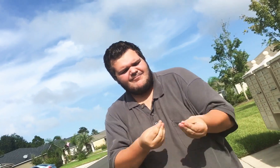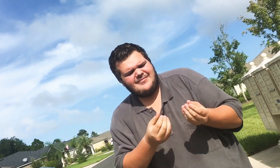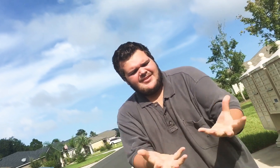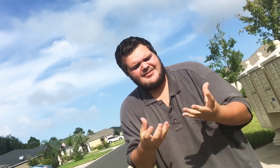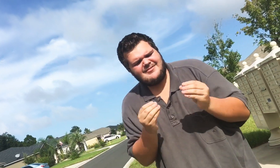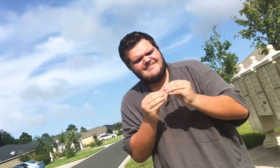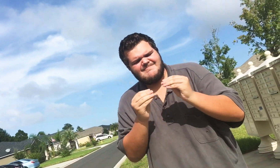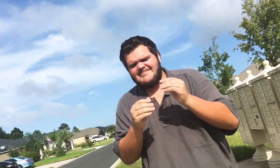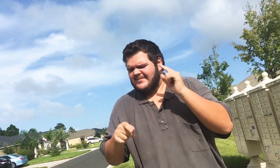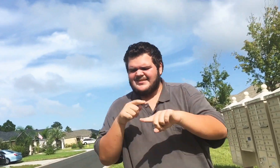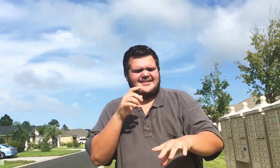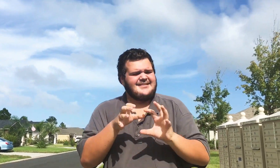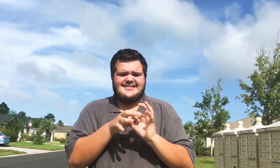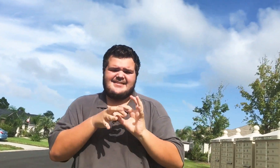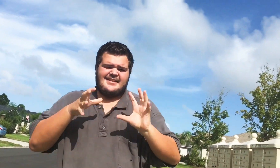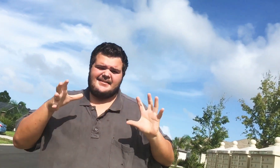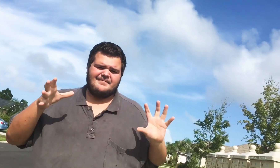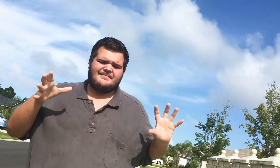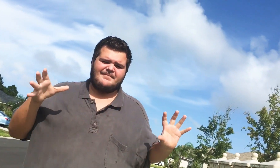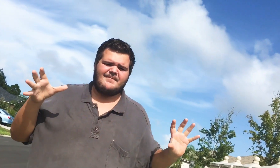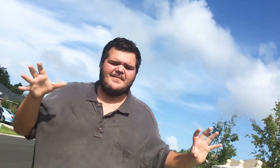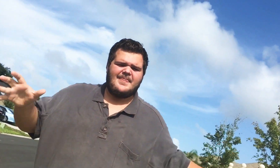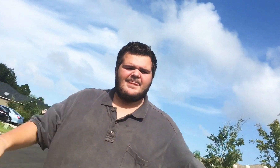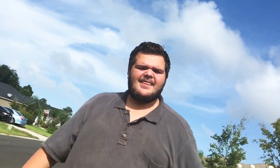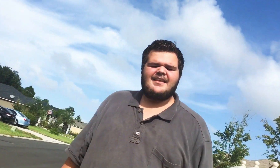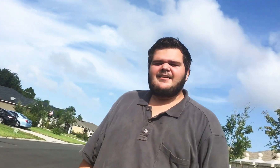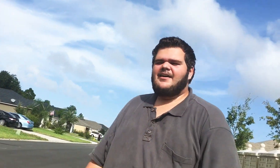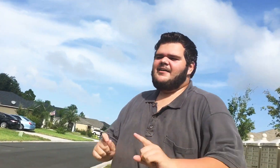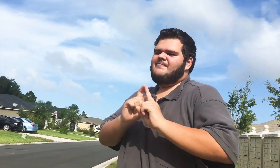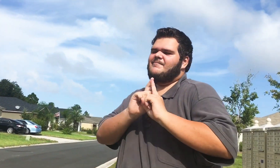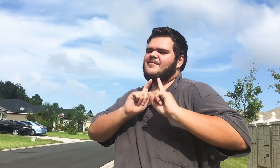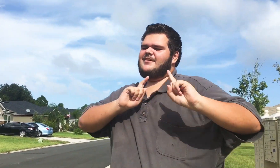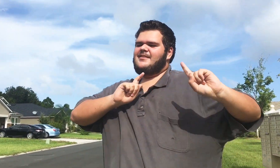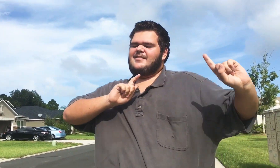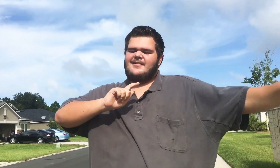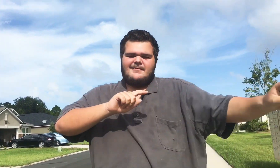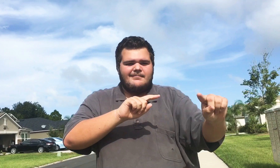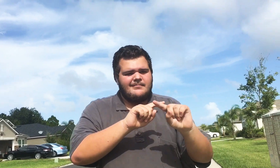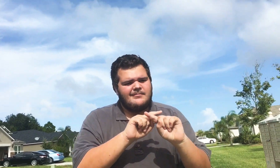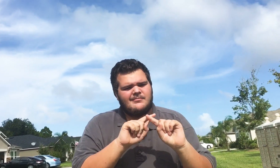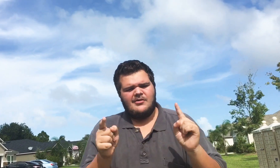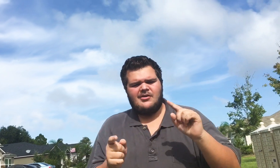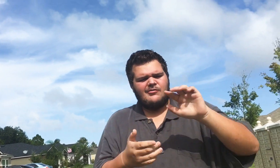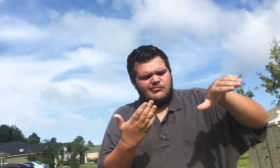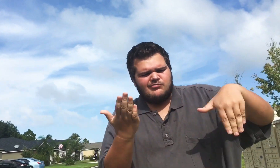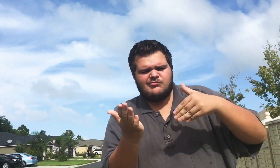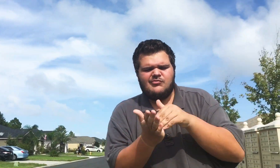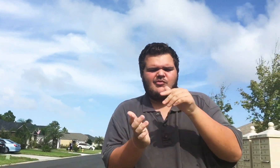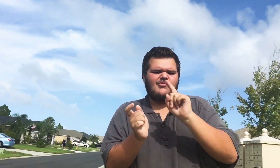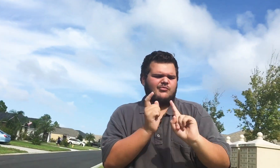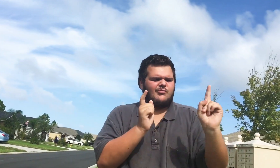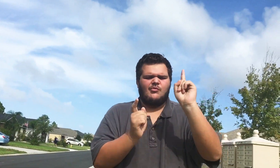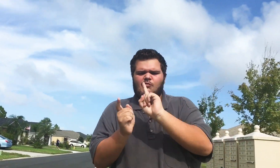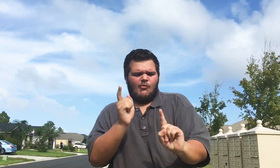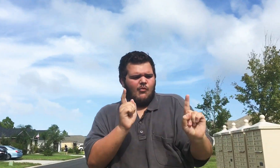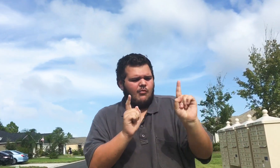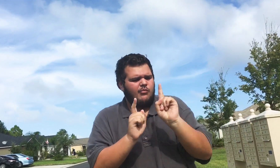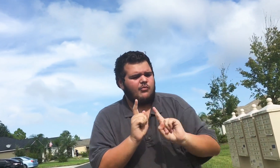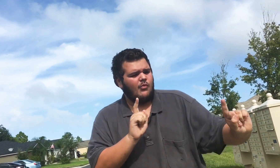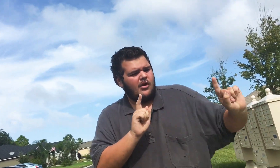cause we can't let it go Run away, but we're running in circles Run away,